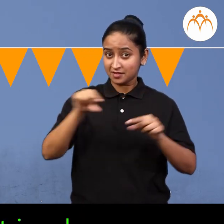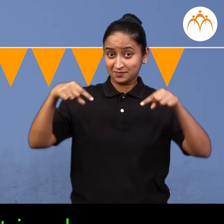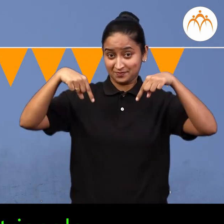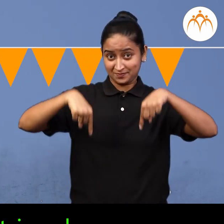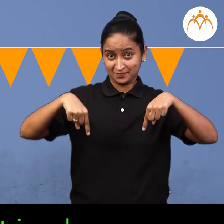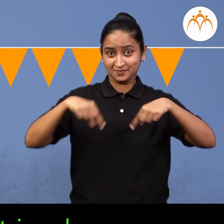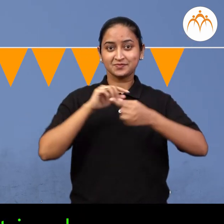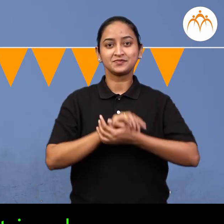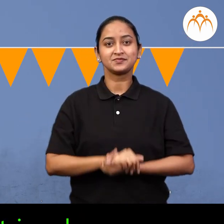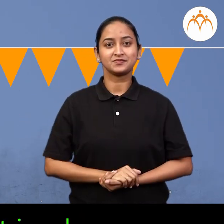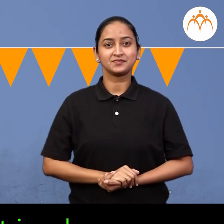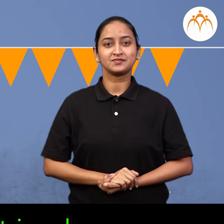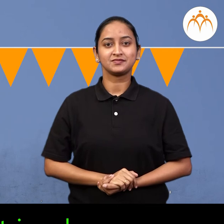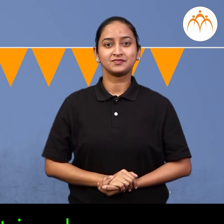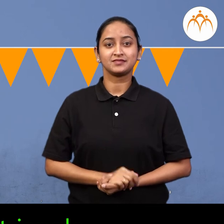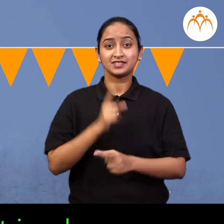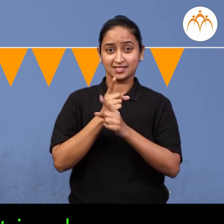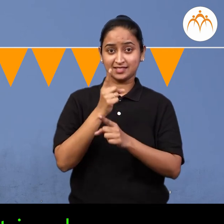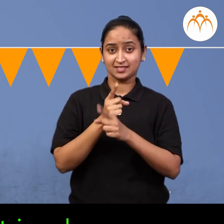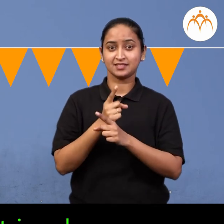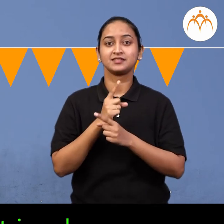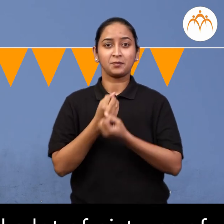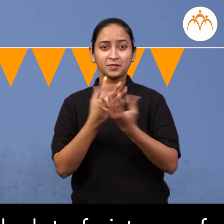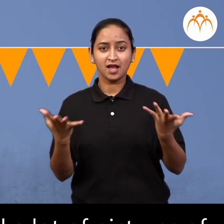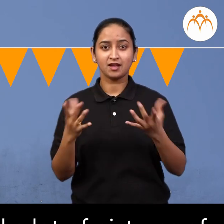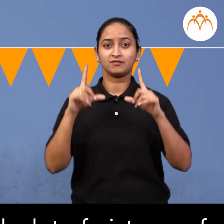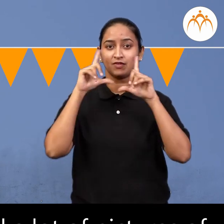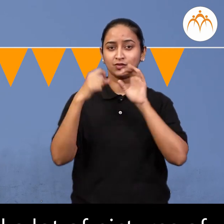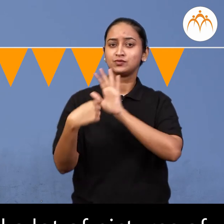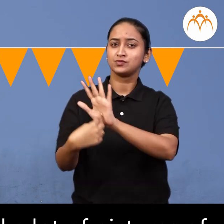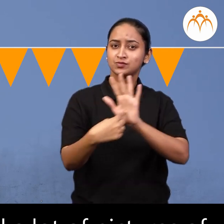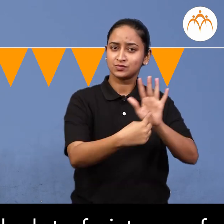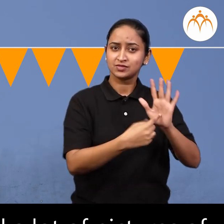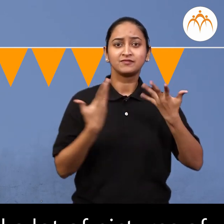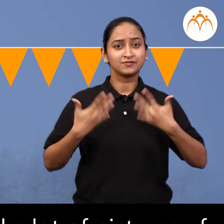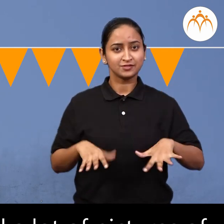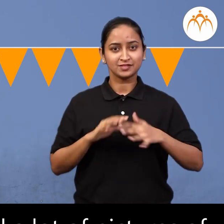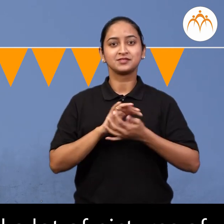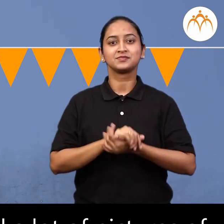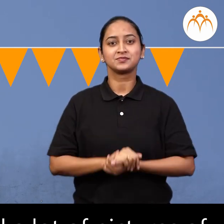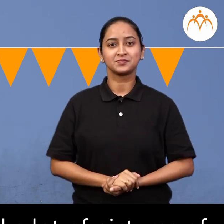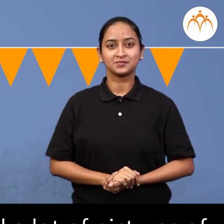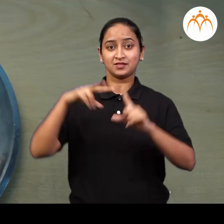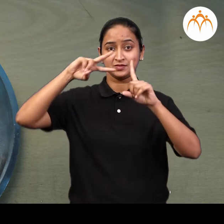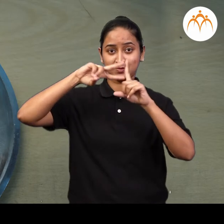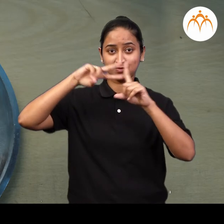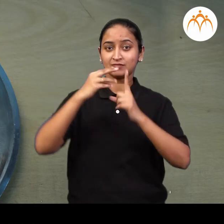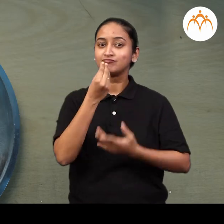This is a triangle. Teacher then showed a lot of pictures of Samosa,